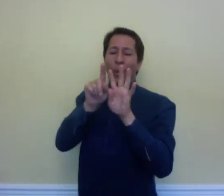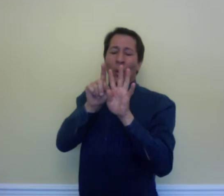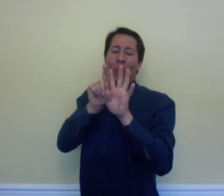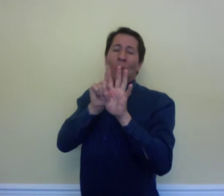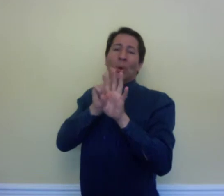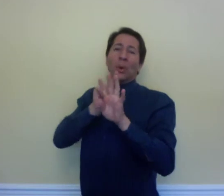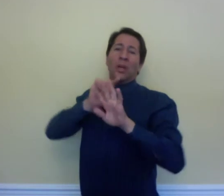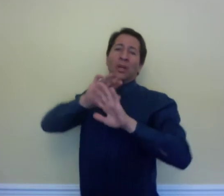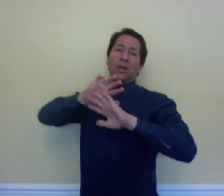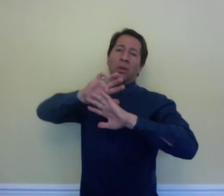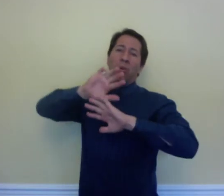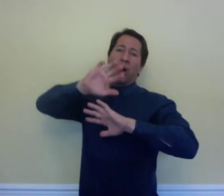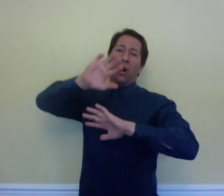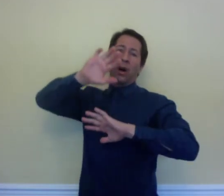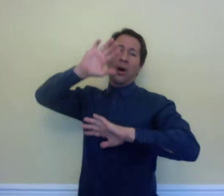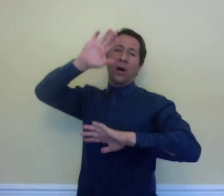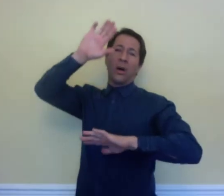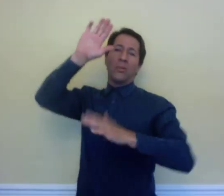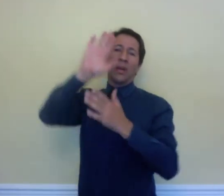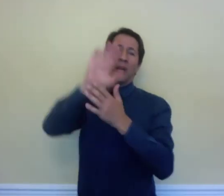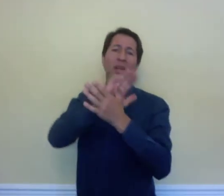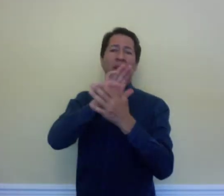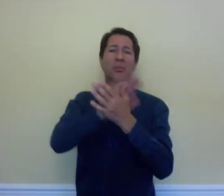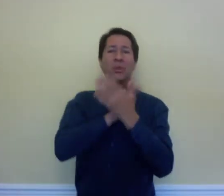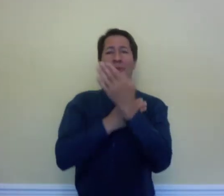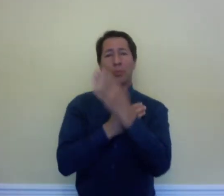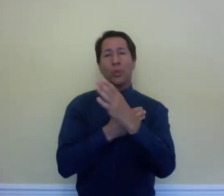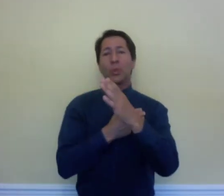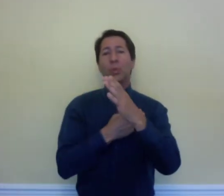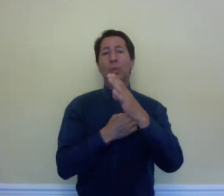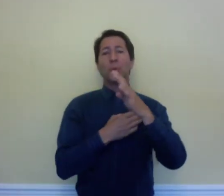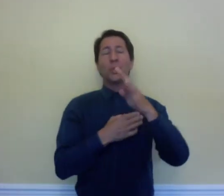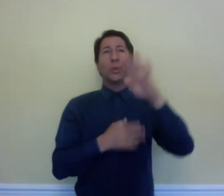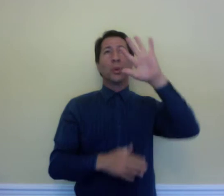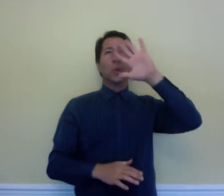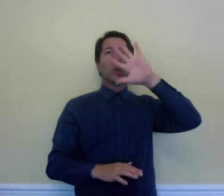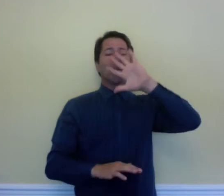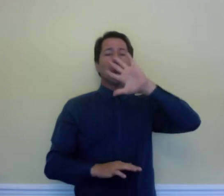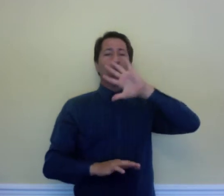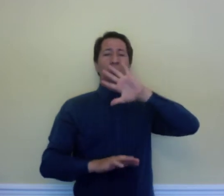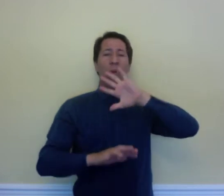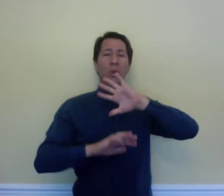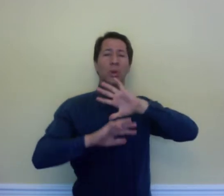I'm